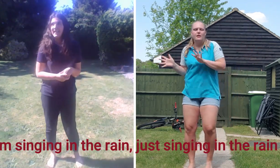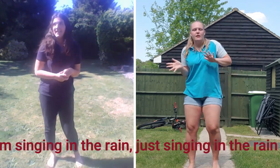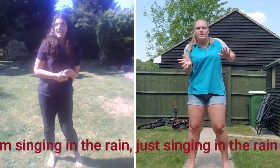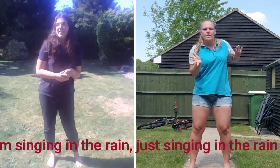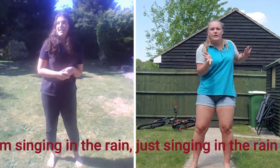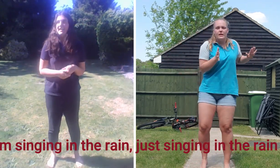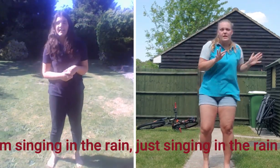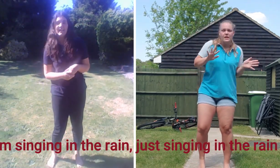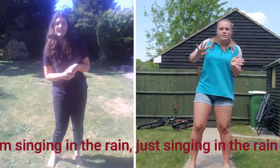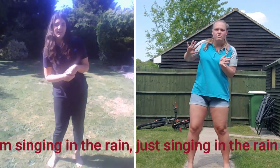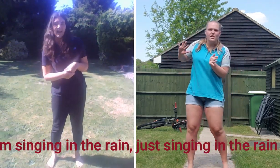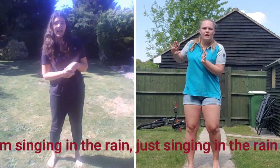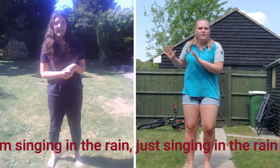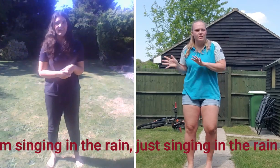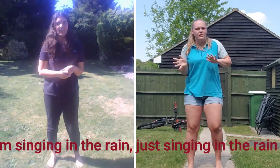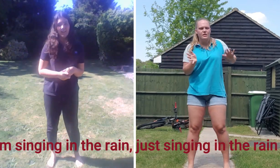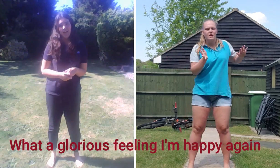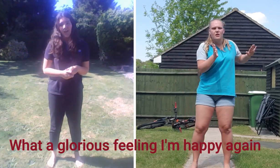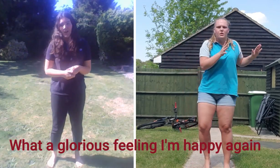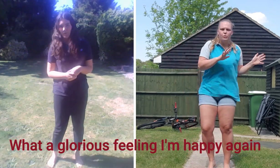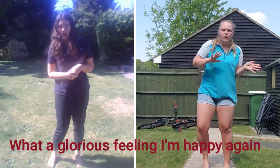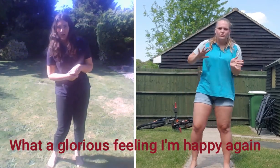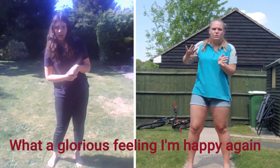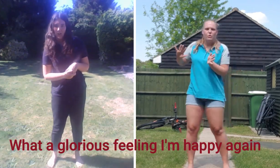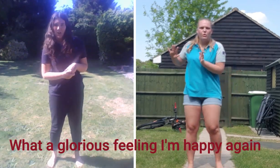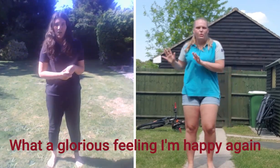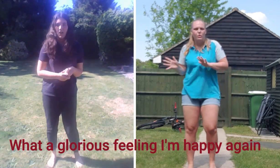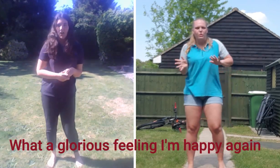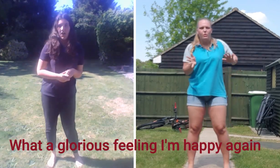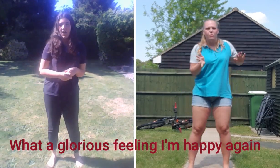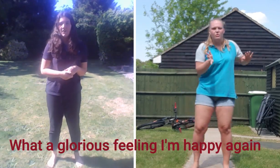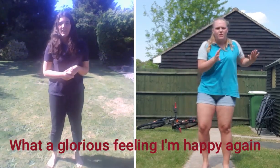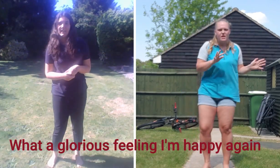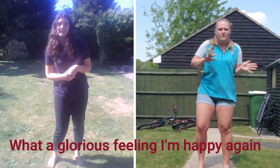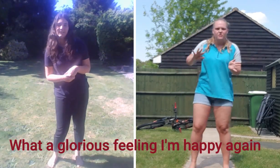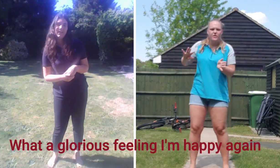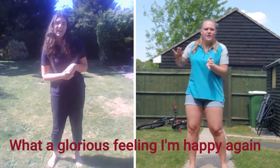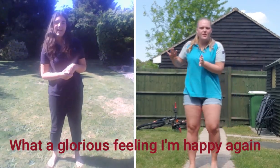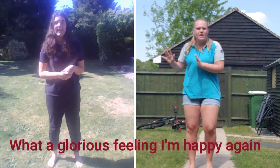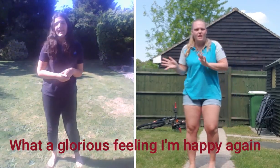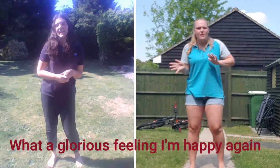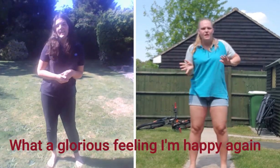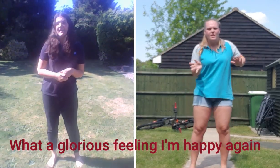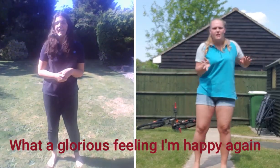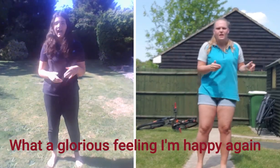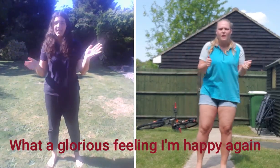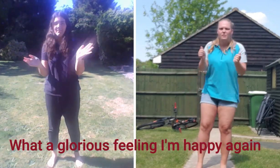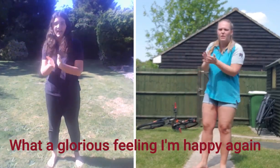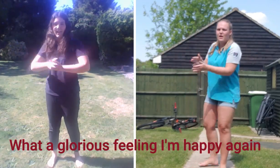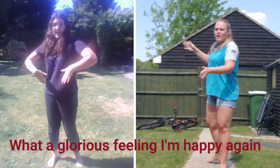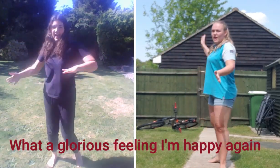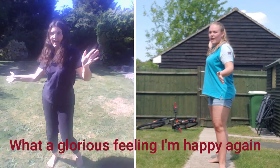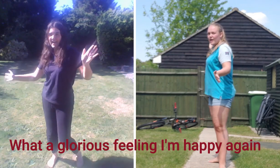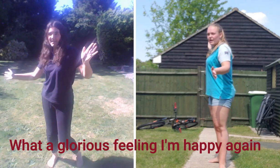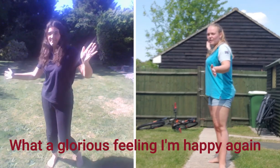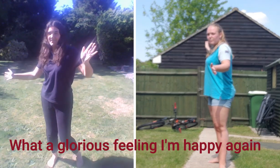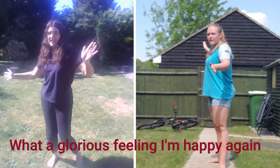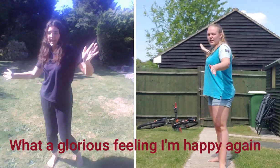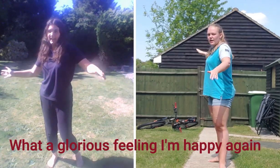singing in the rain. What a glorious feeling, I'm